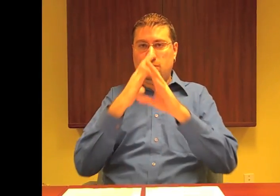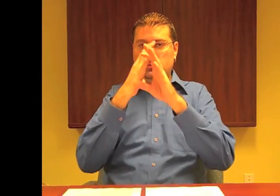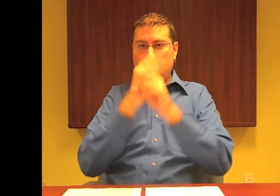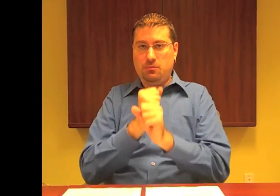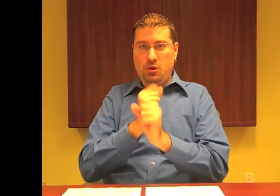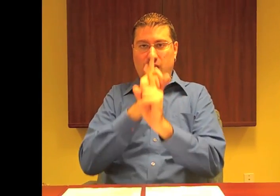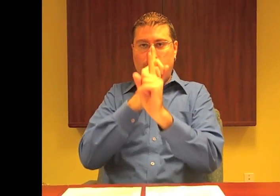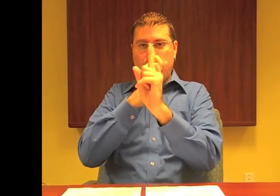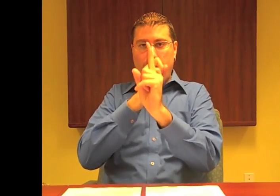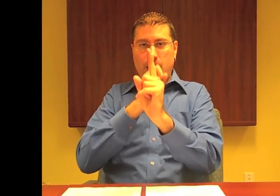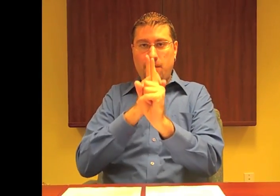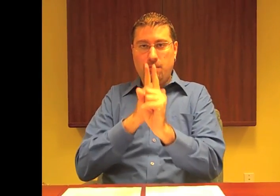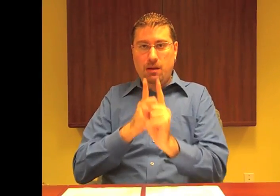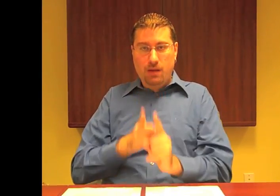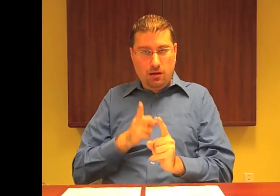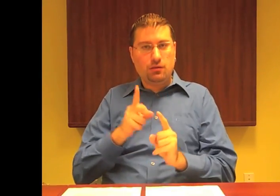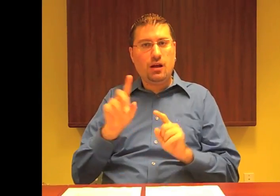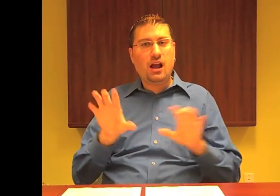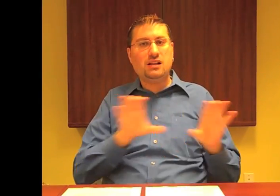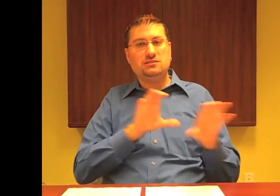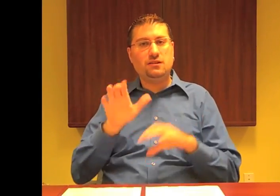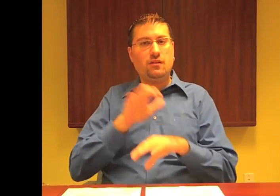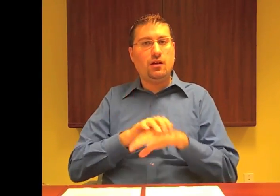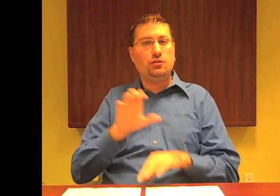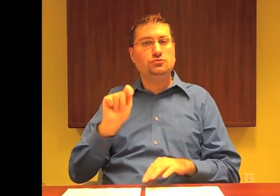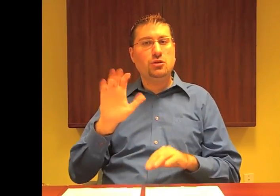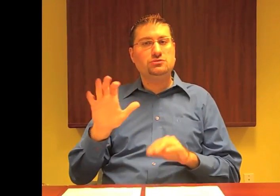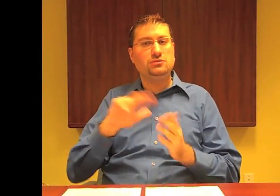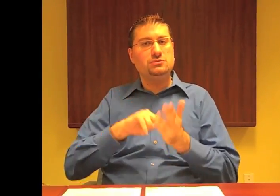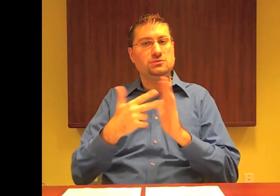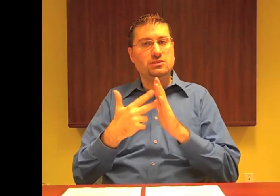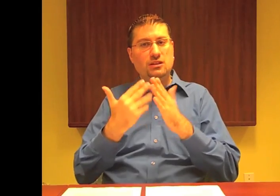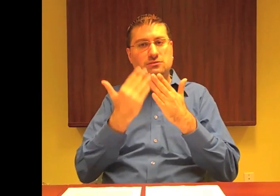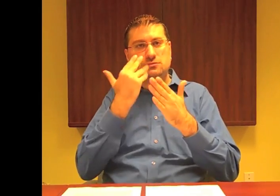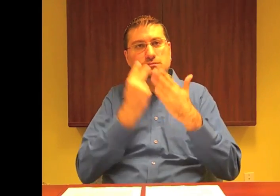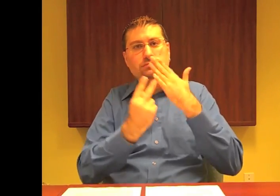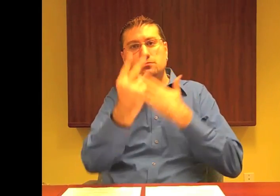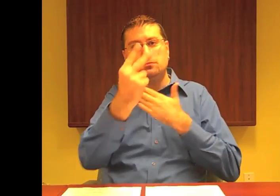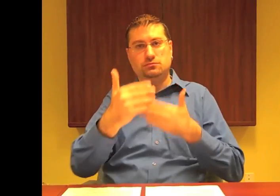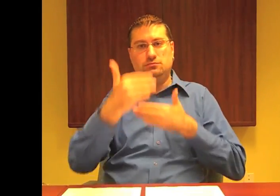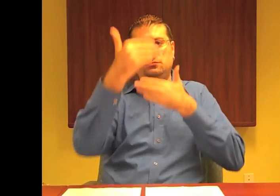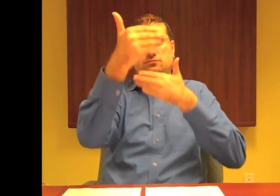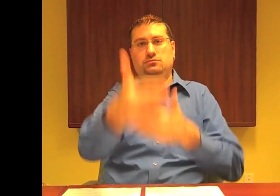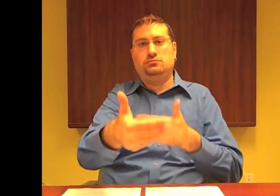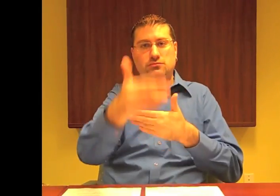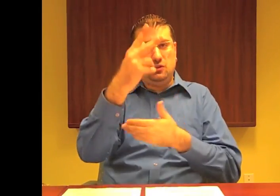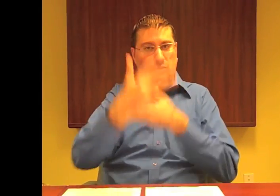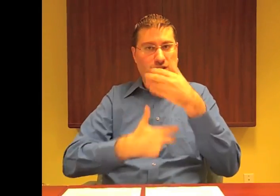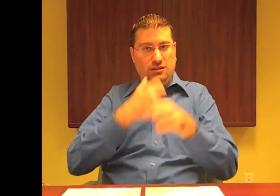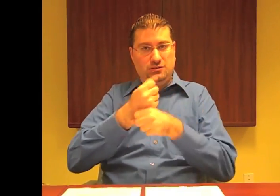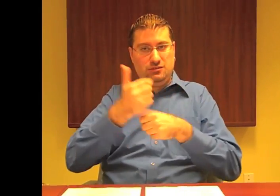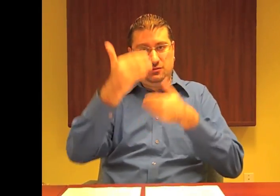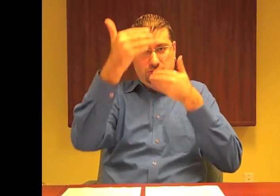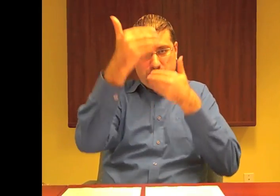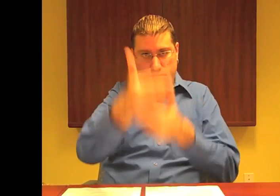It's a very concise outline containing general objectives of their planned activities for the next three years.